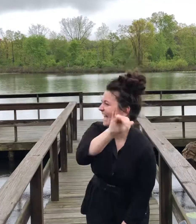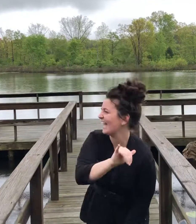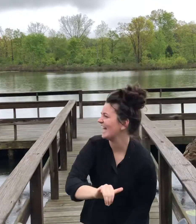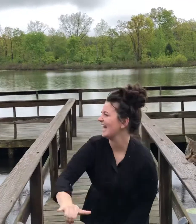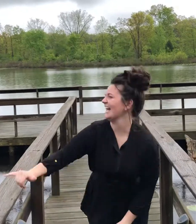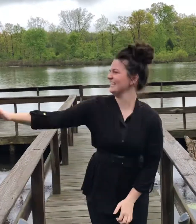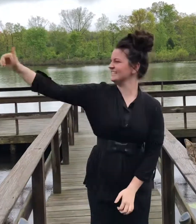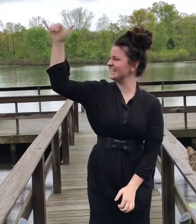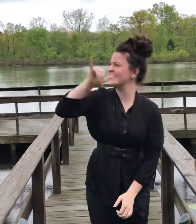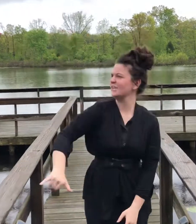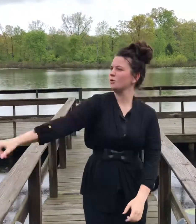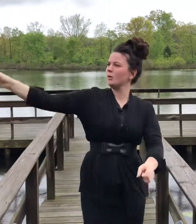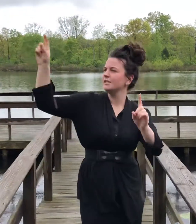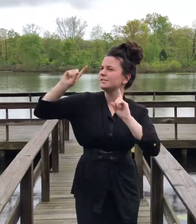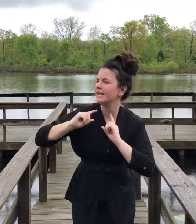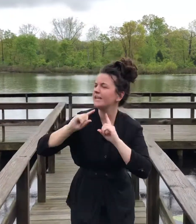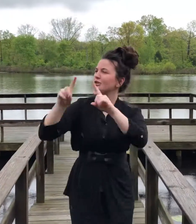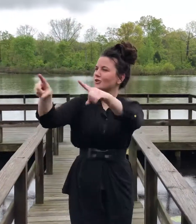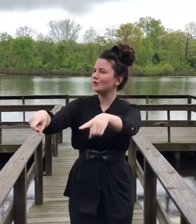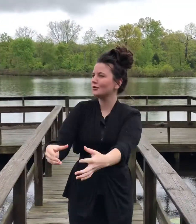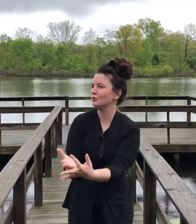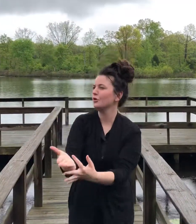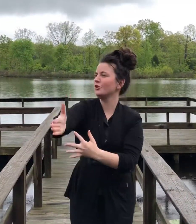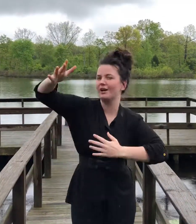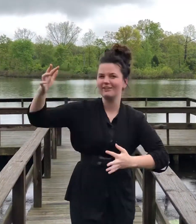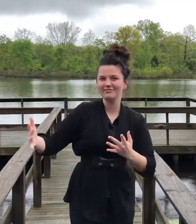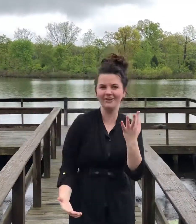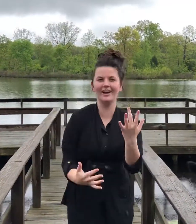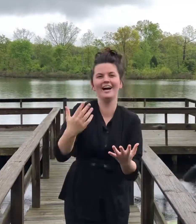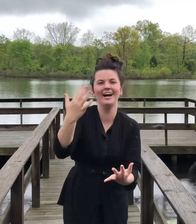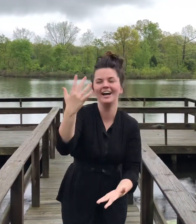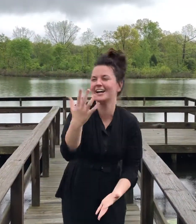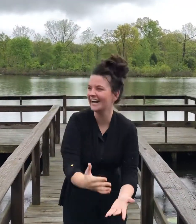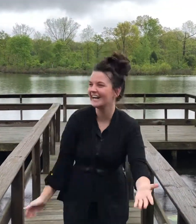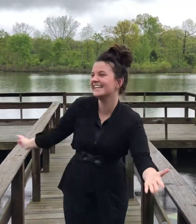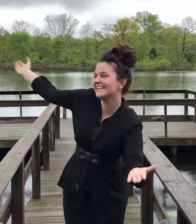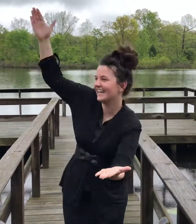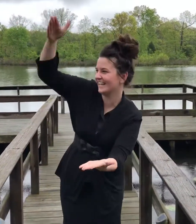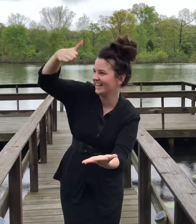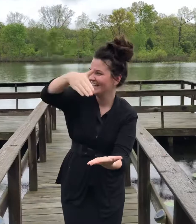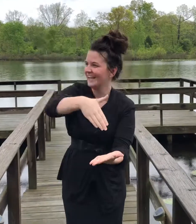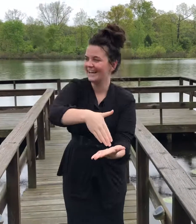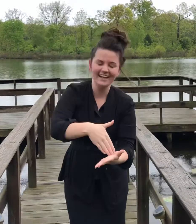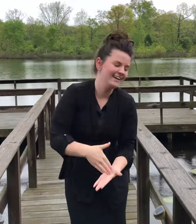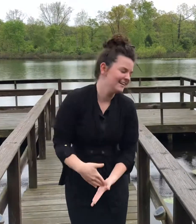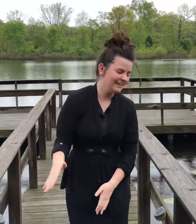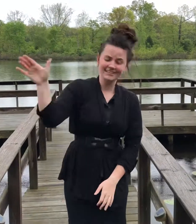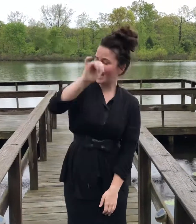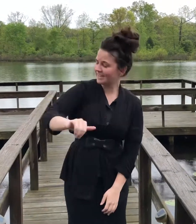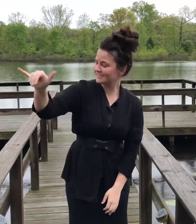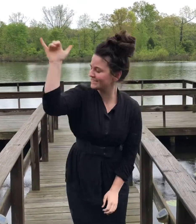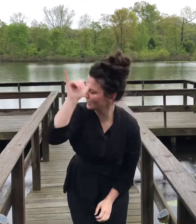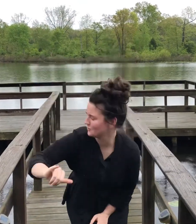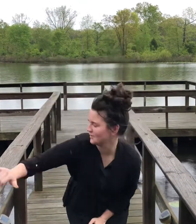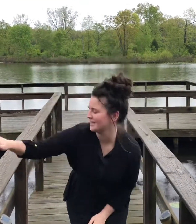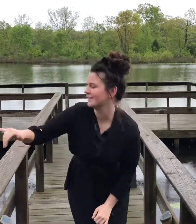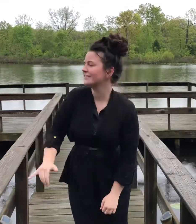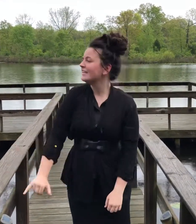Yes, He will Yes,